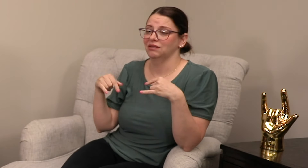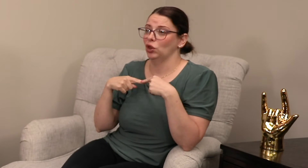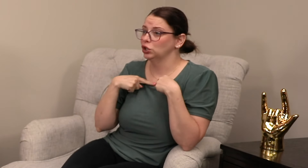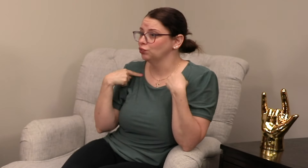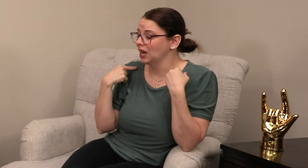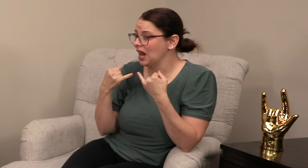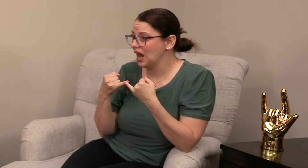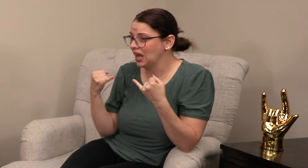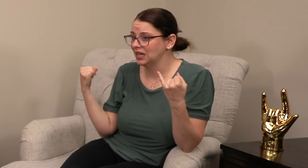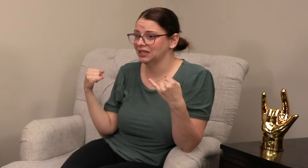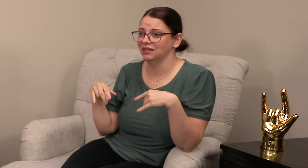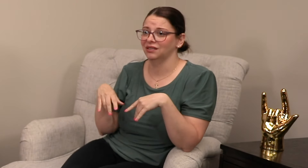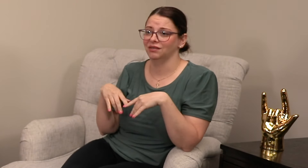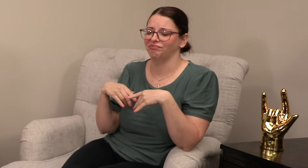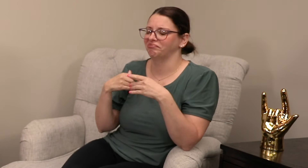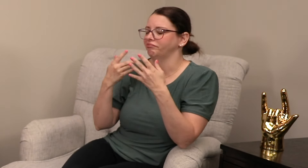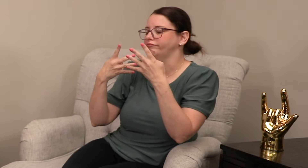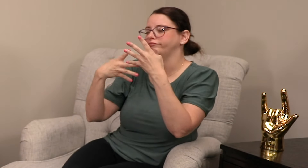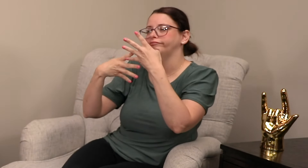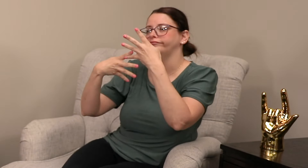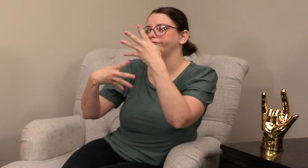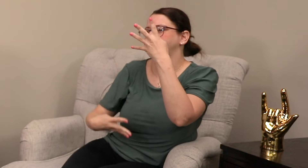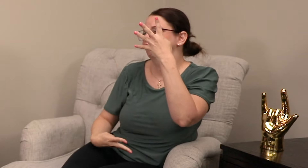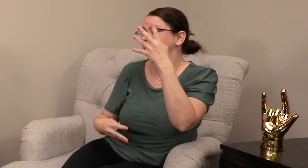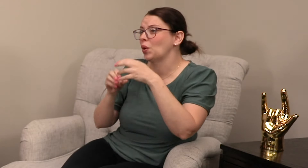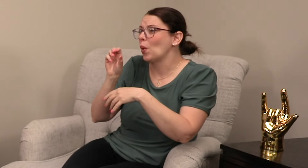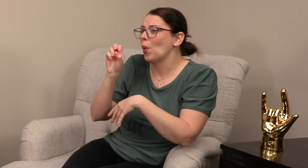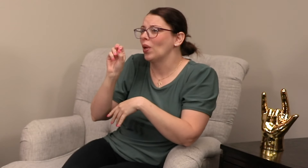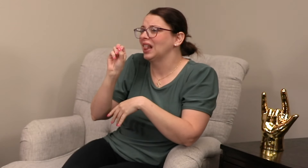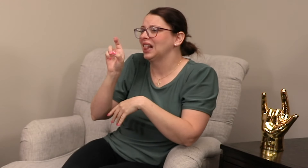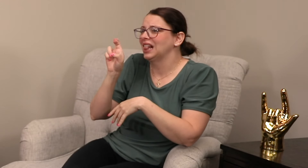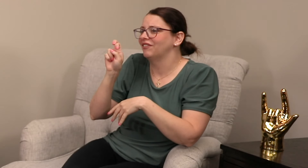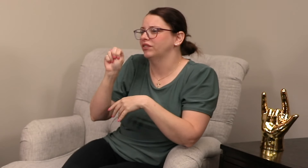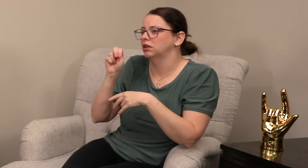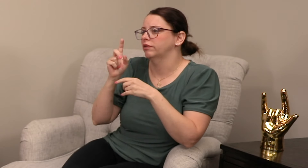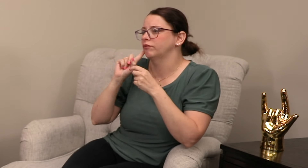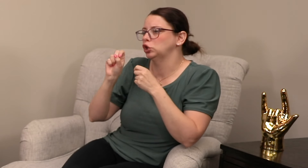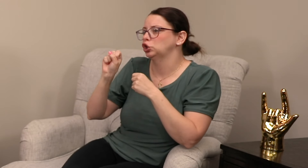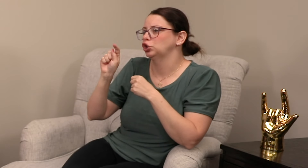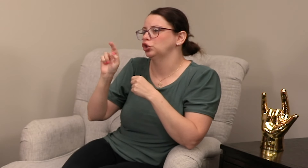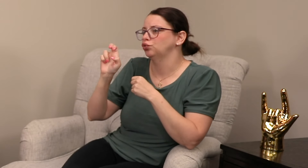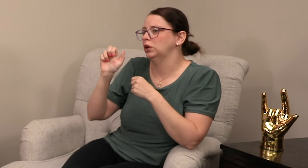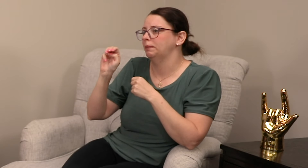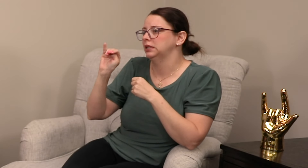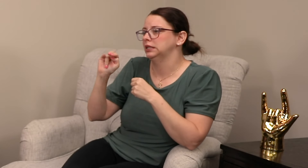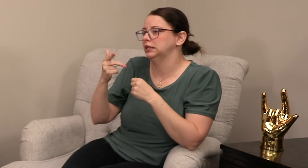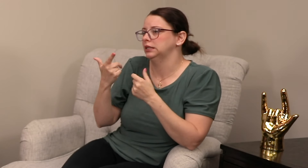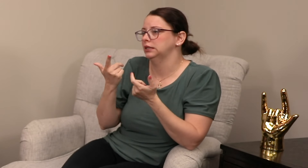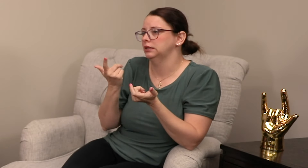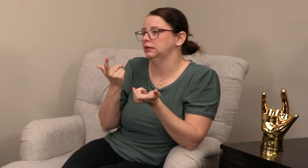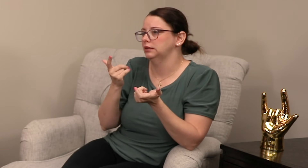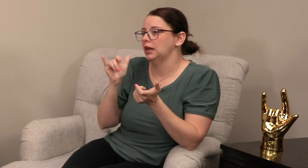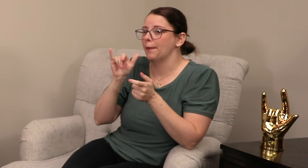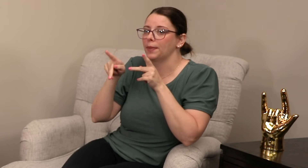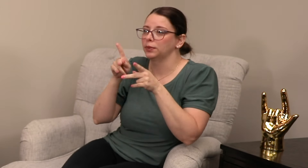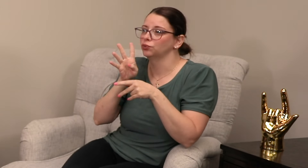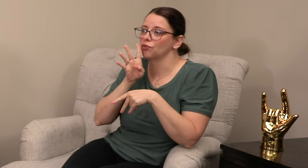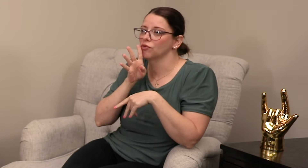clothes online, their jewelry online, you know, the things that their trade, the things that they make. And that's not, you know, just